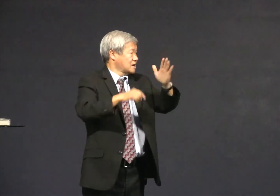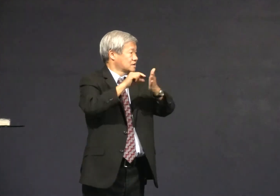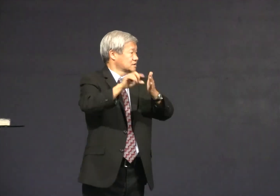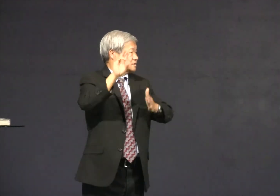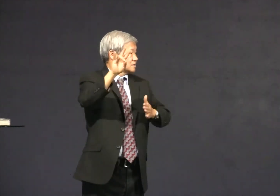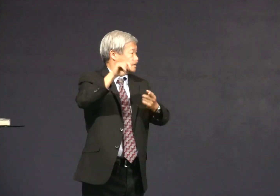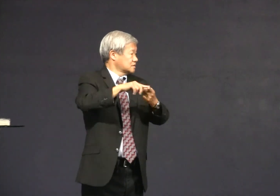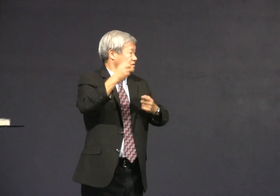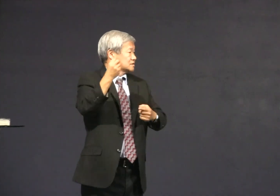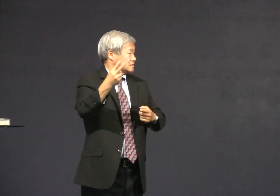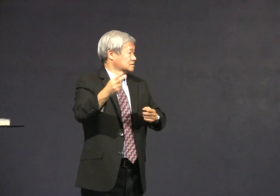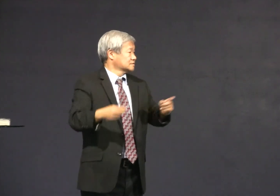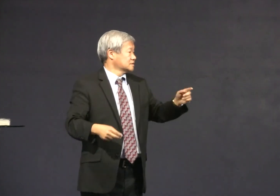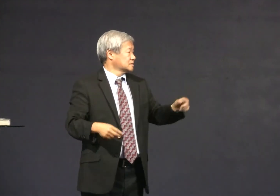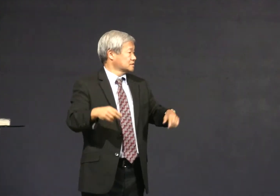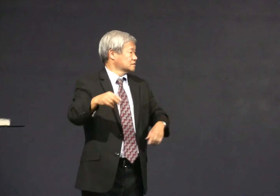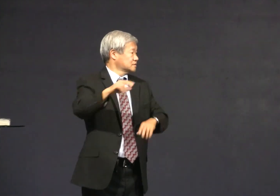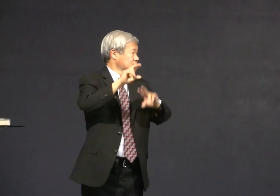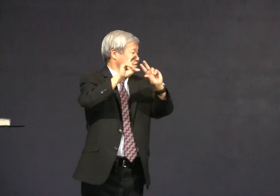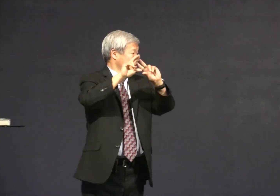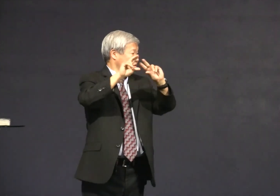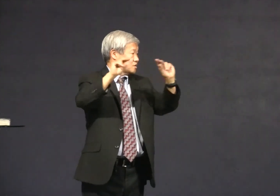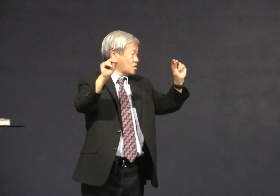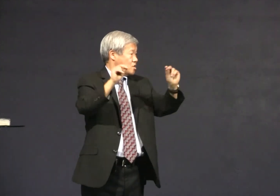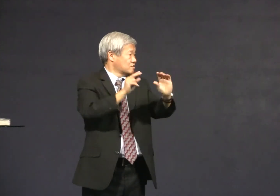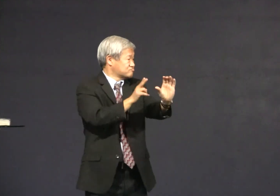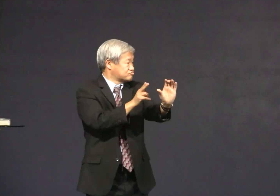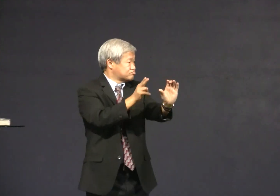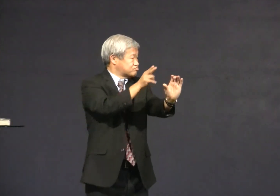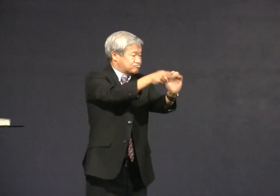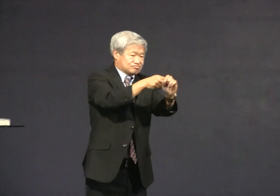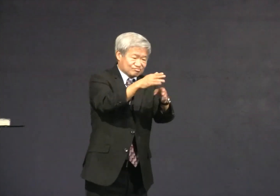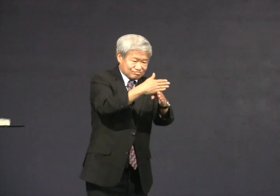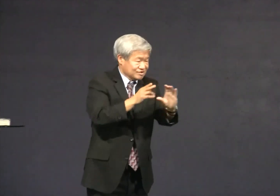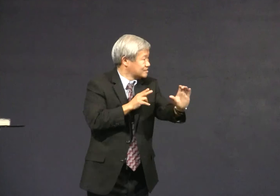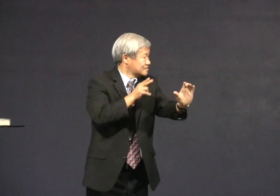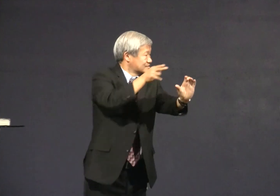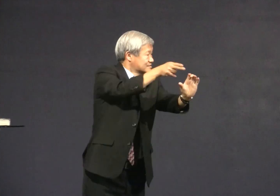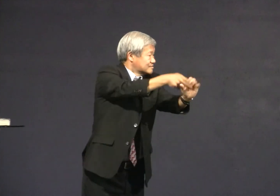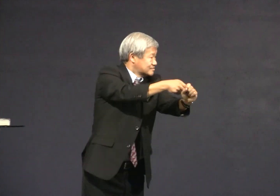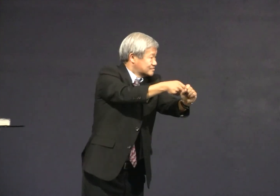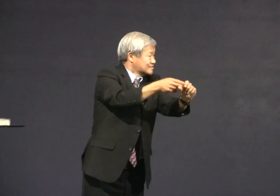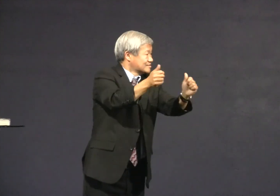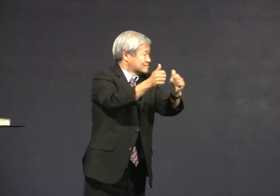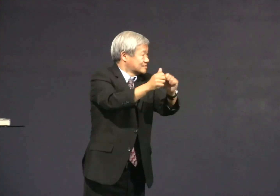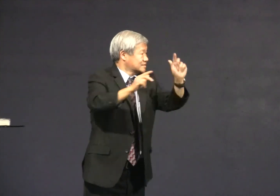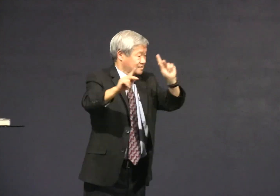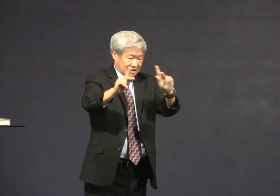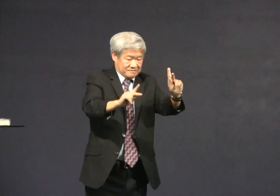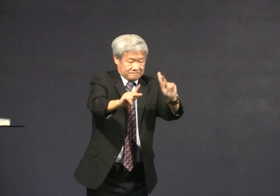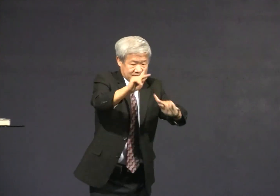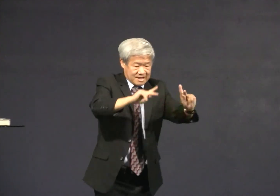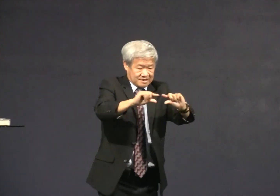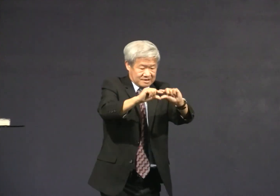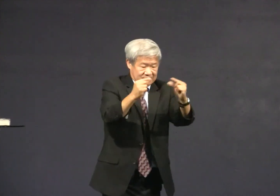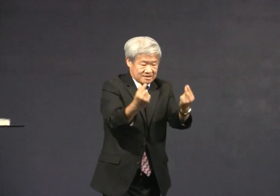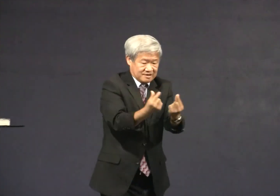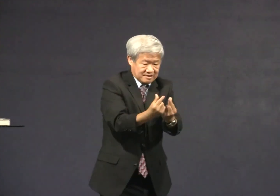chapter 5 verses 7 and 12 no partakers with those who are opposed